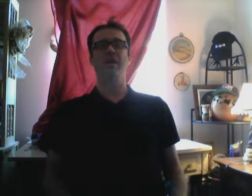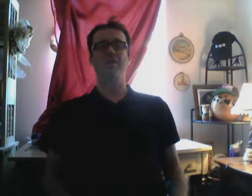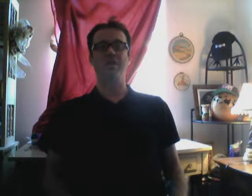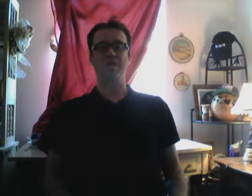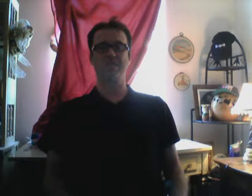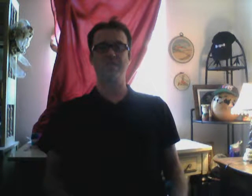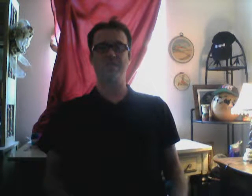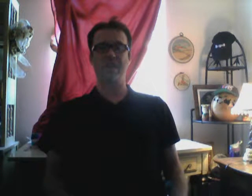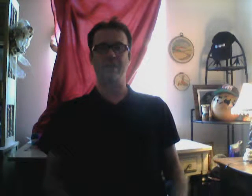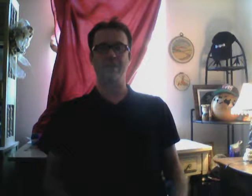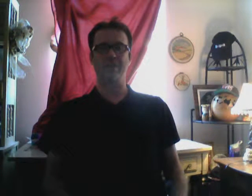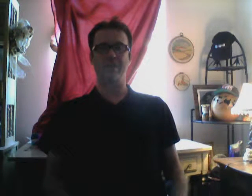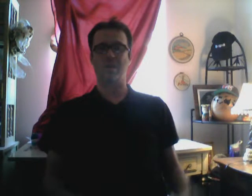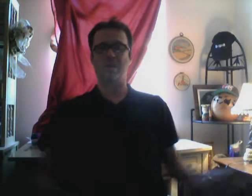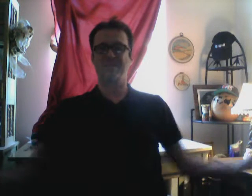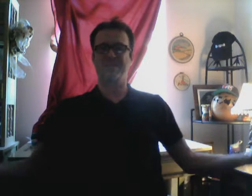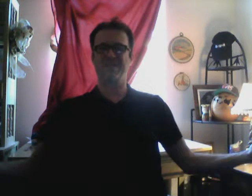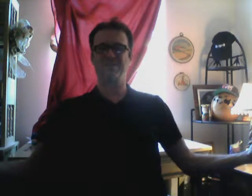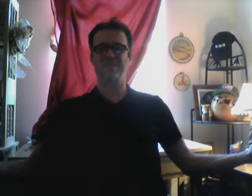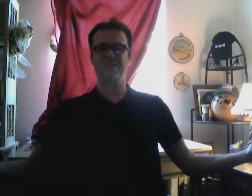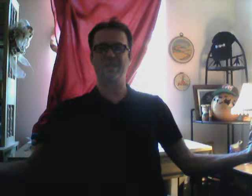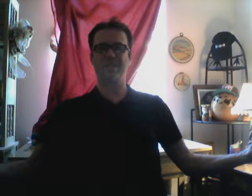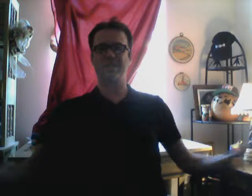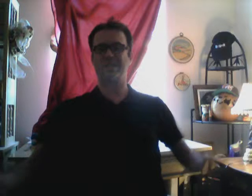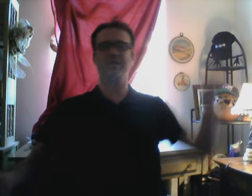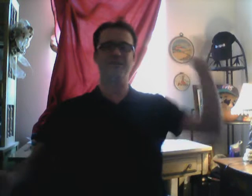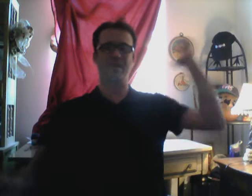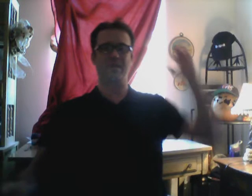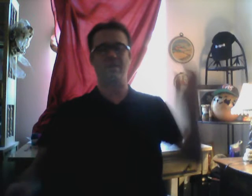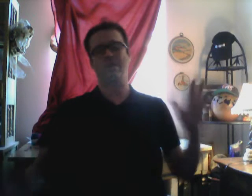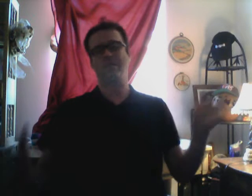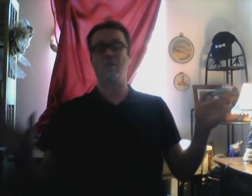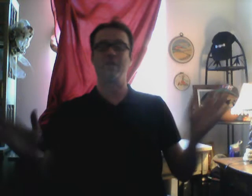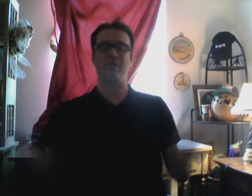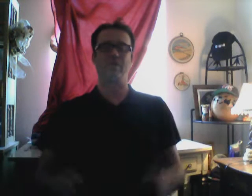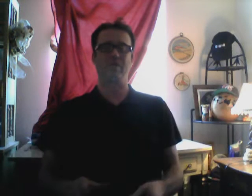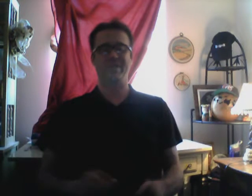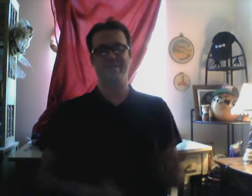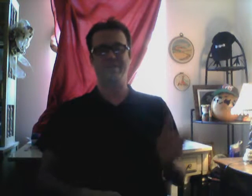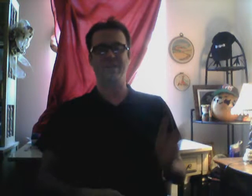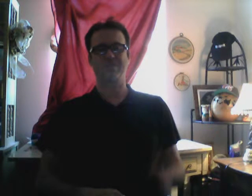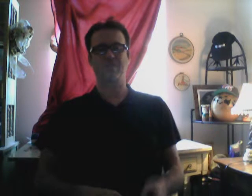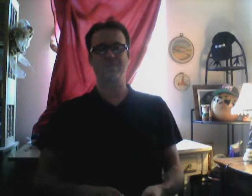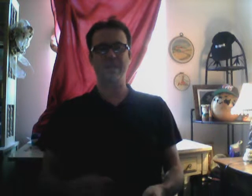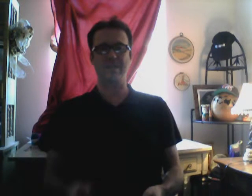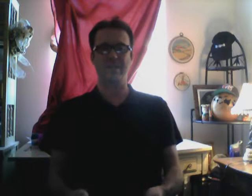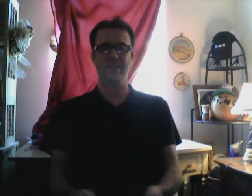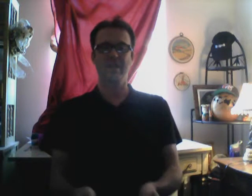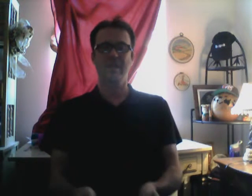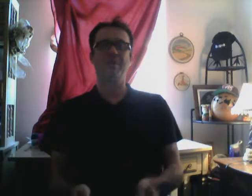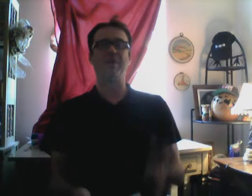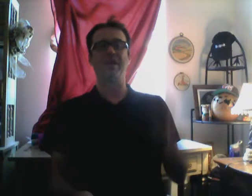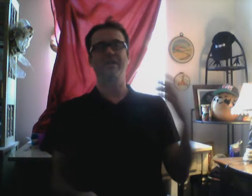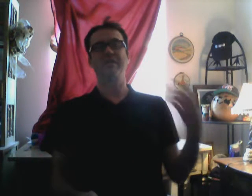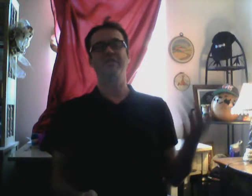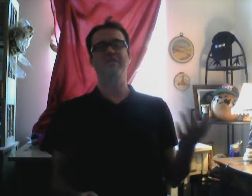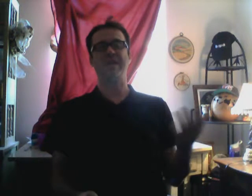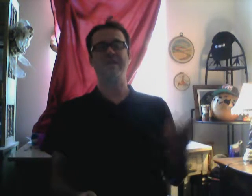Gun to the head. Of a dog. Who really cares. Kill a fucking dog. Even though. That sort of. Mentality. But. That.